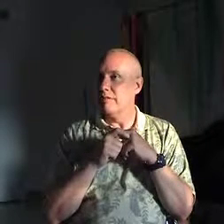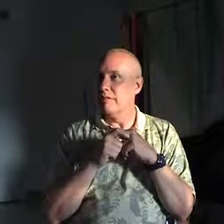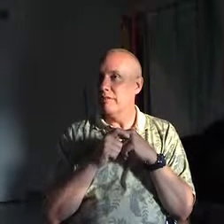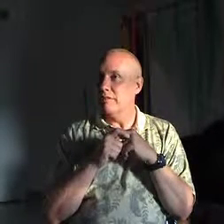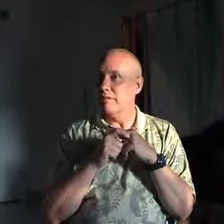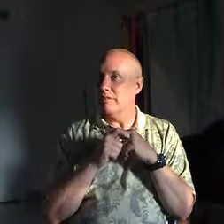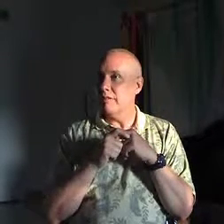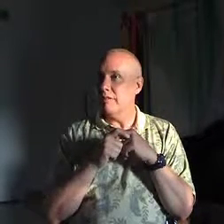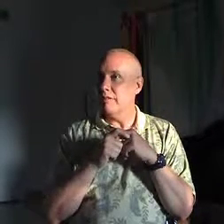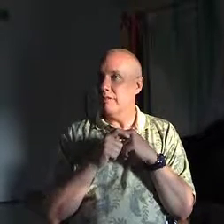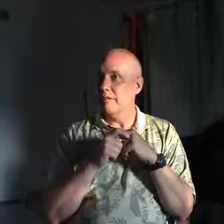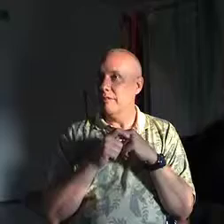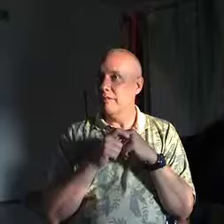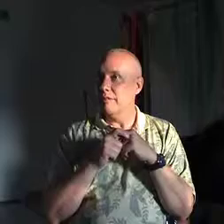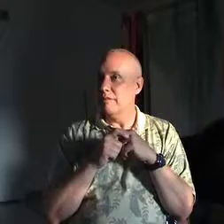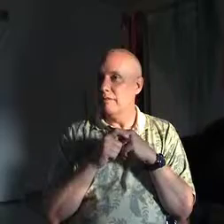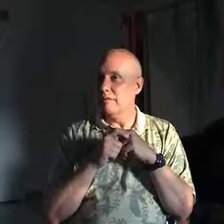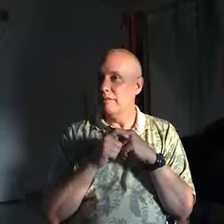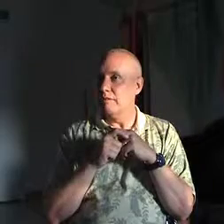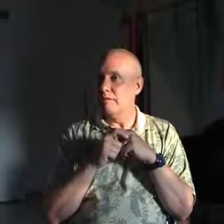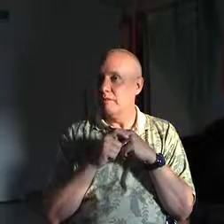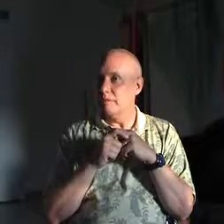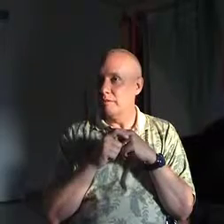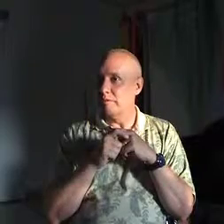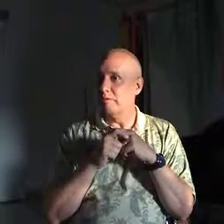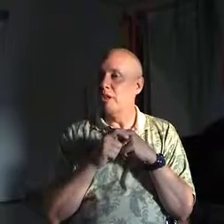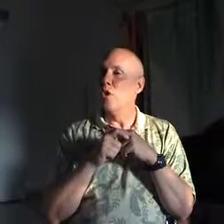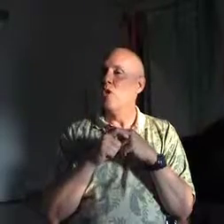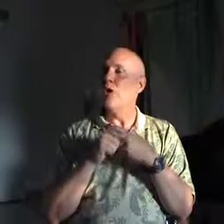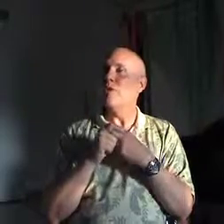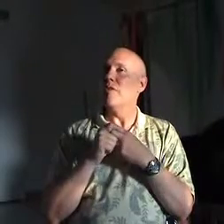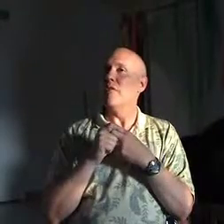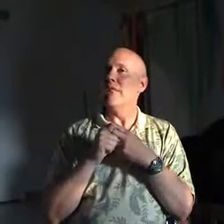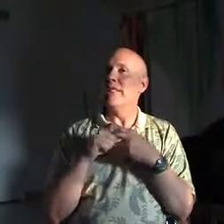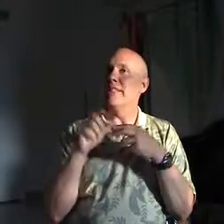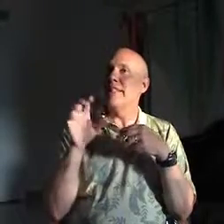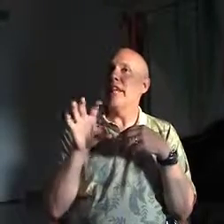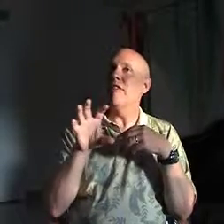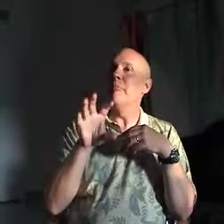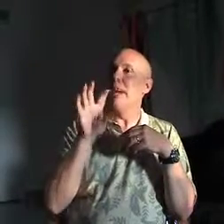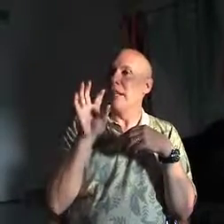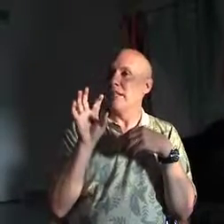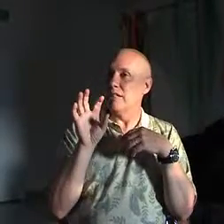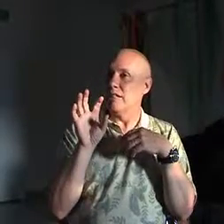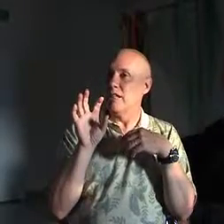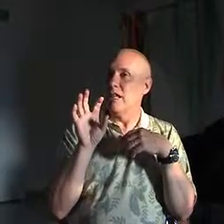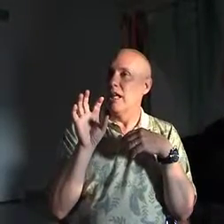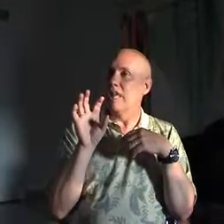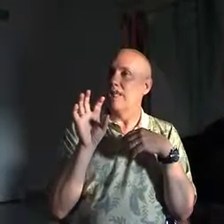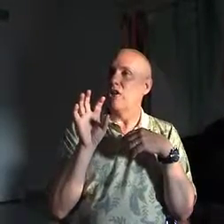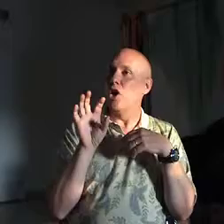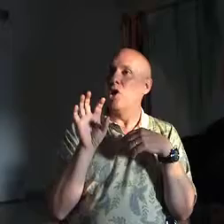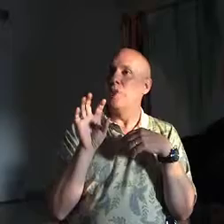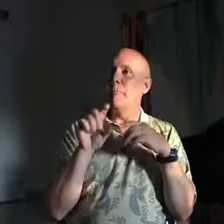Is it not about any reality? Well, there's a state of mind that goes